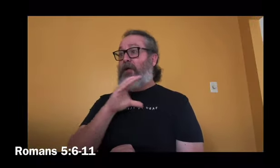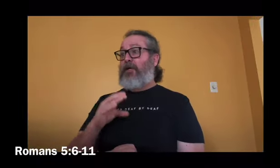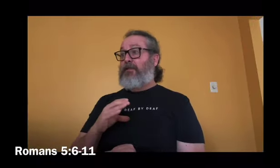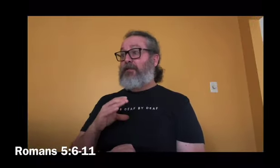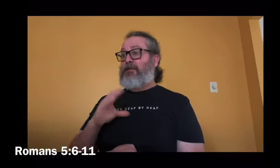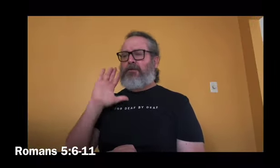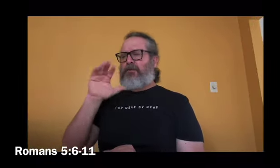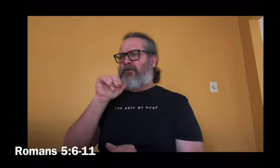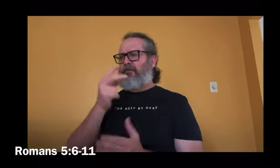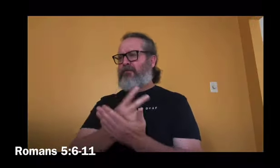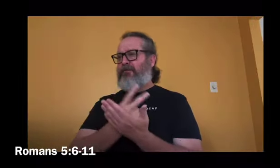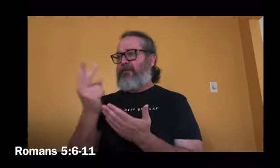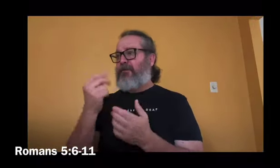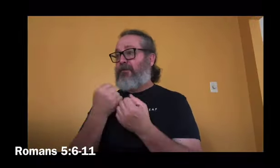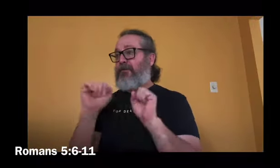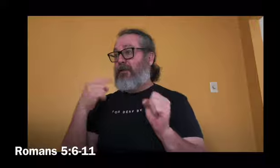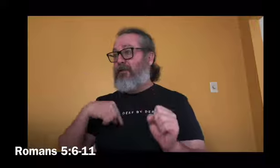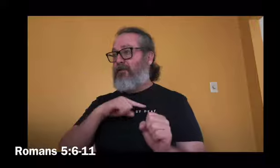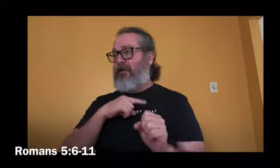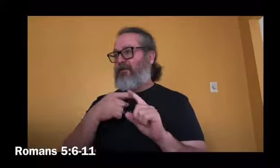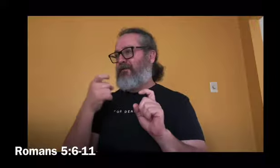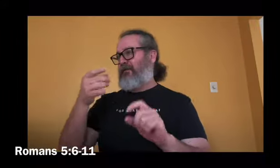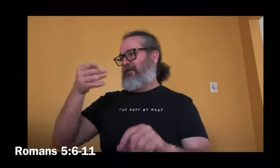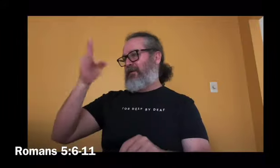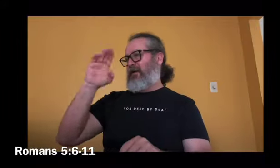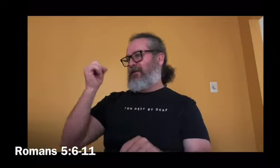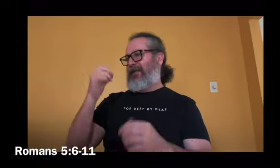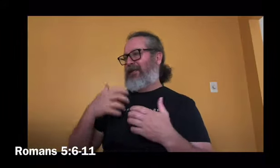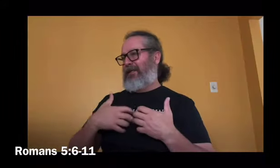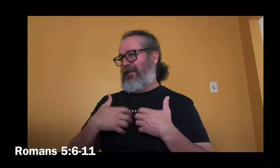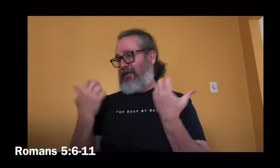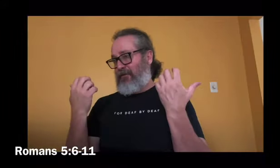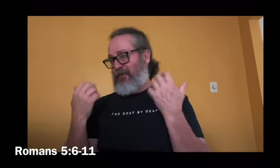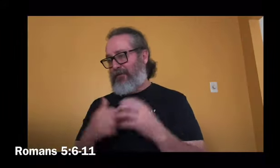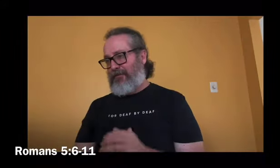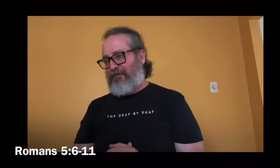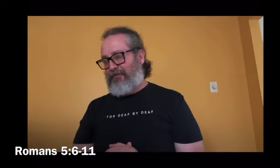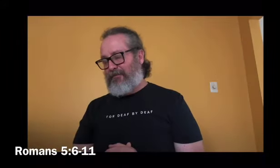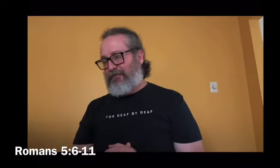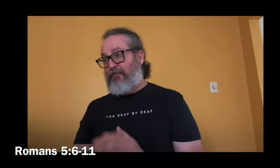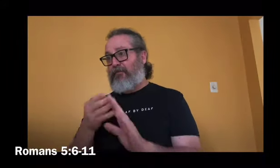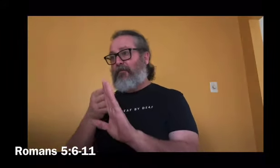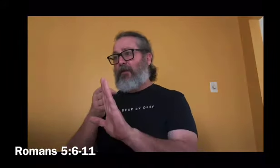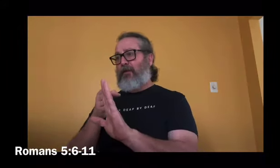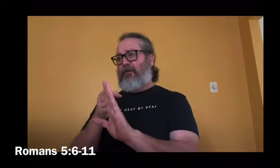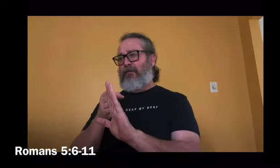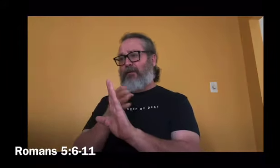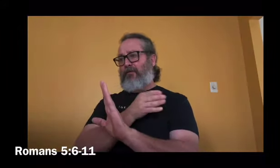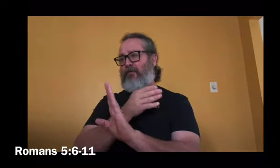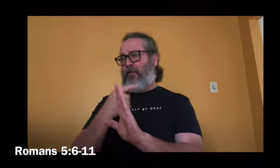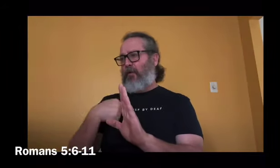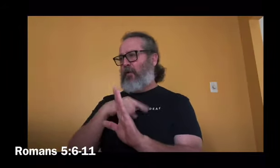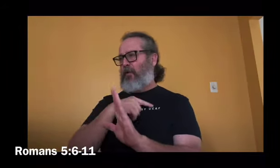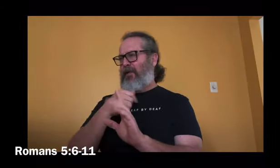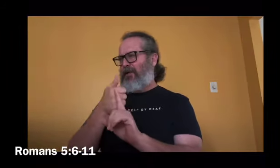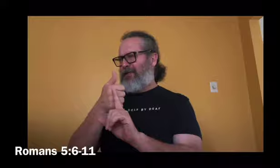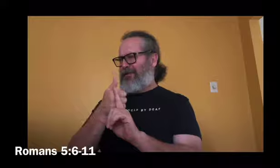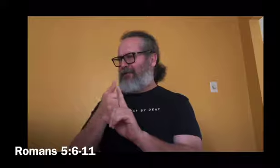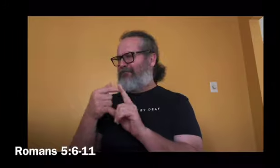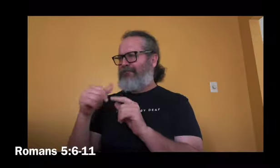since we are now justified by his blood, will we be saved through him from the